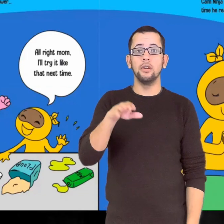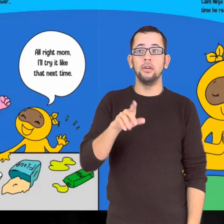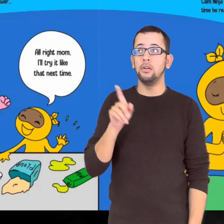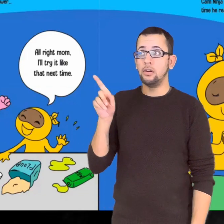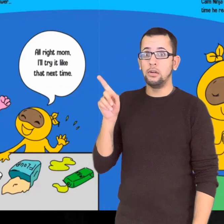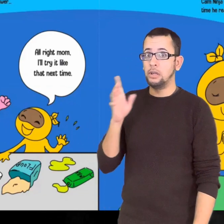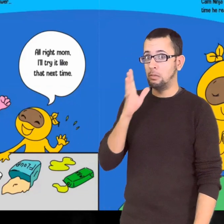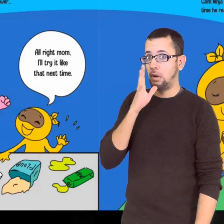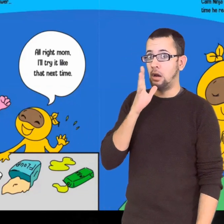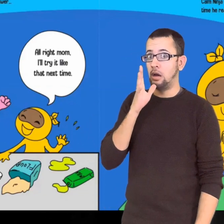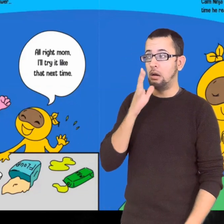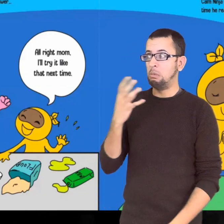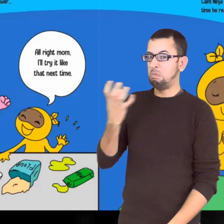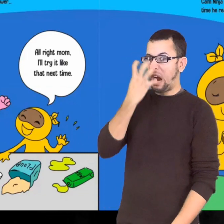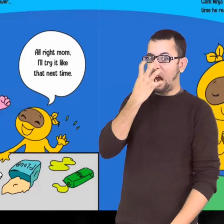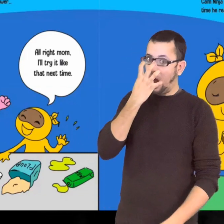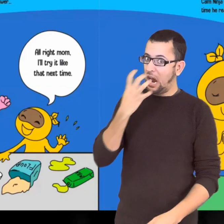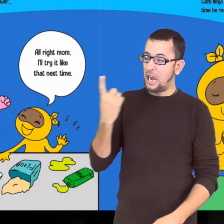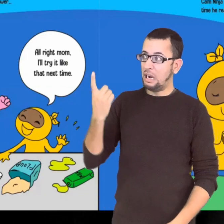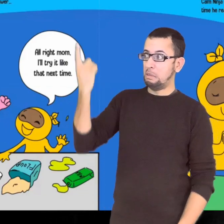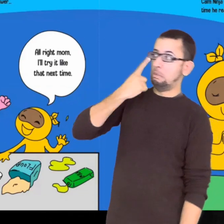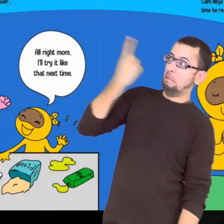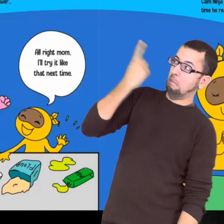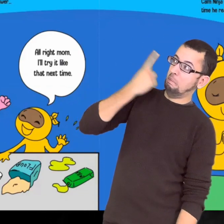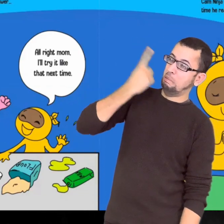And if he was getting yelled at, he would answer,